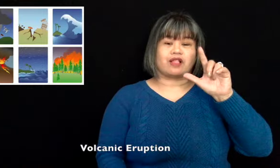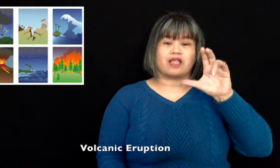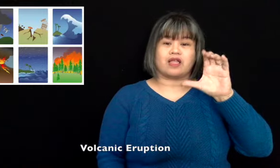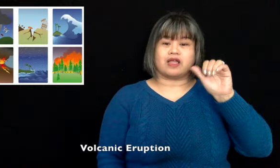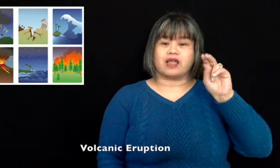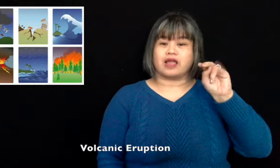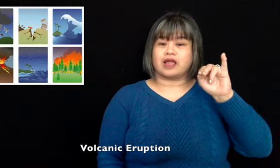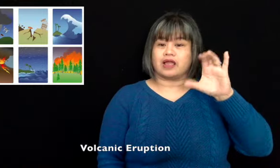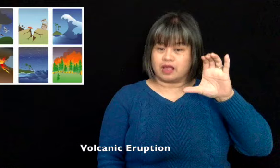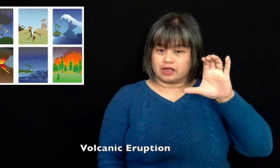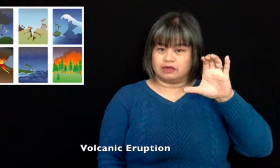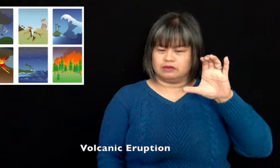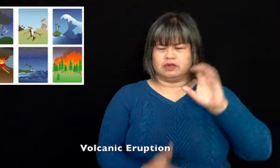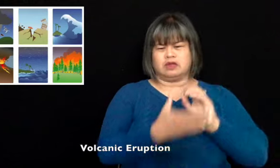Volcanic Eruption